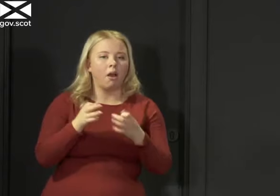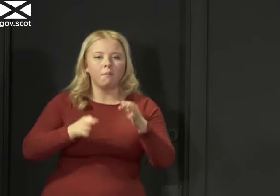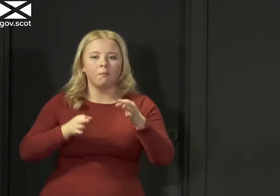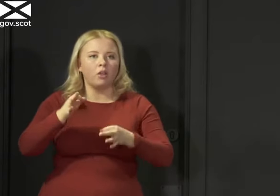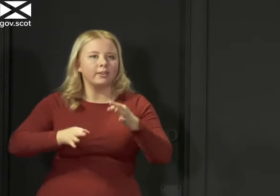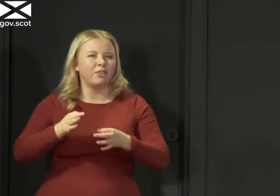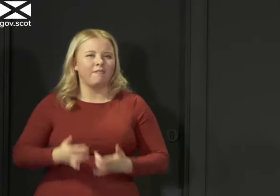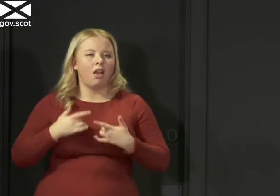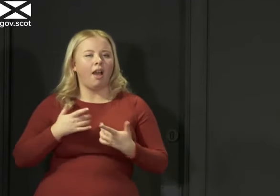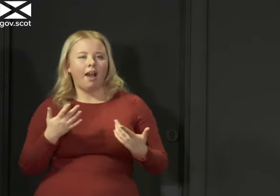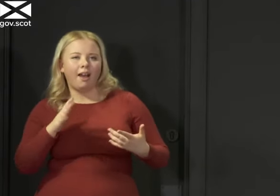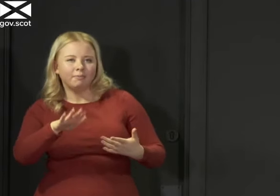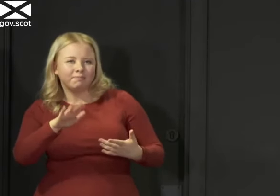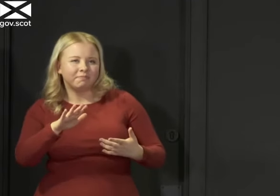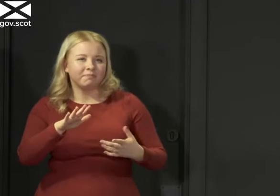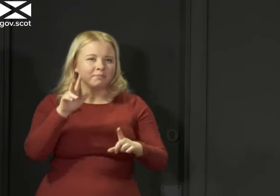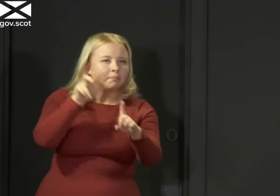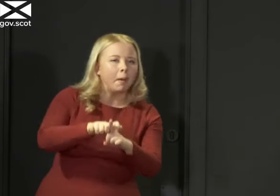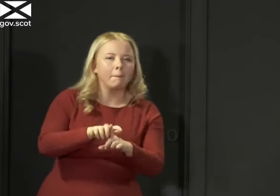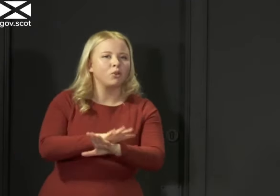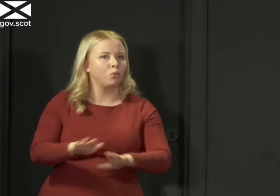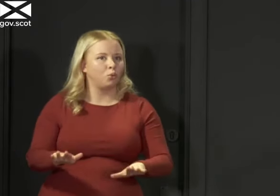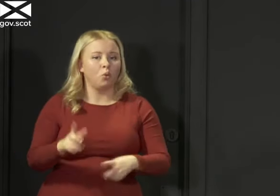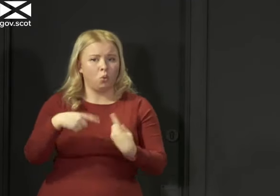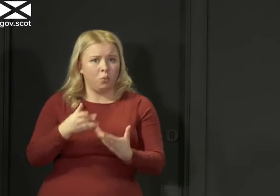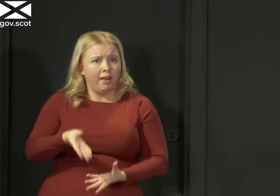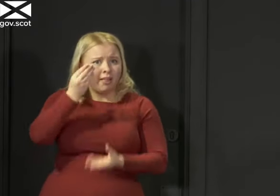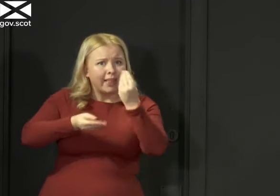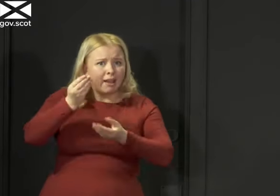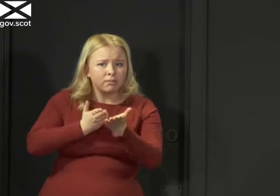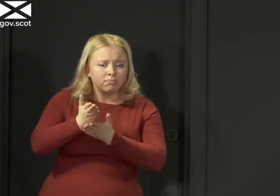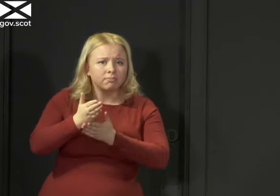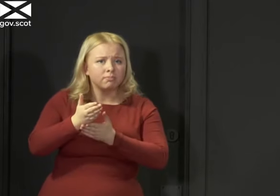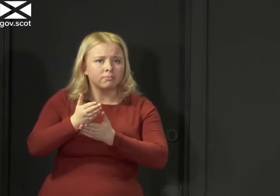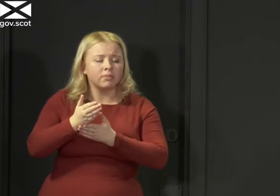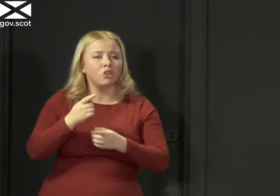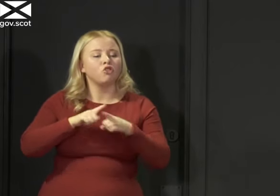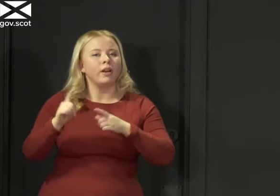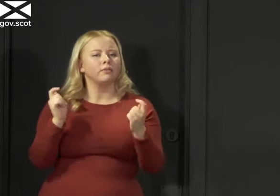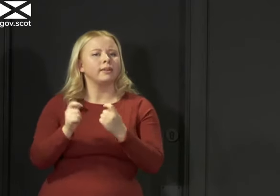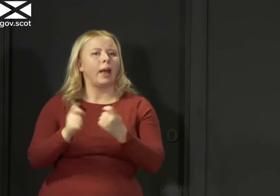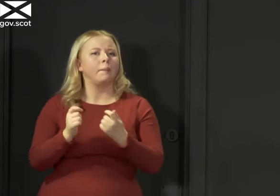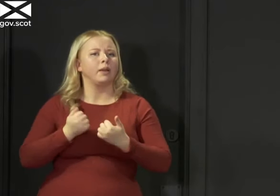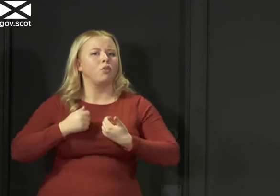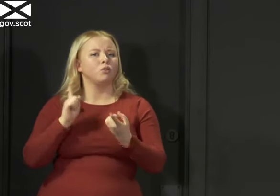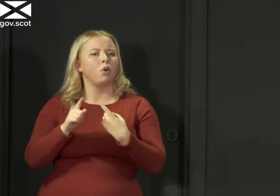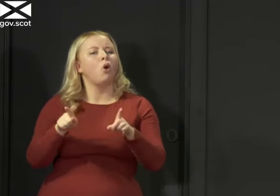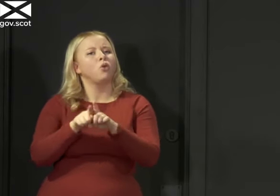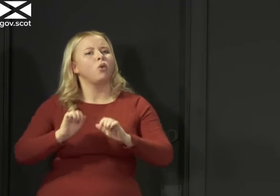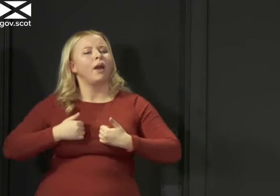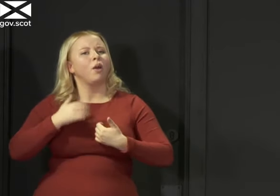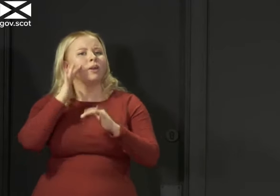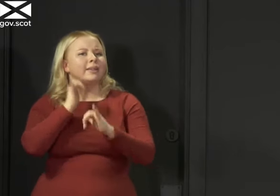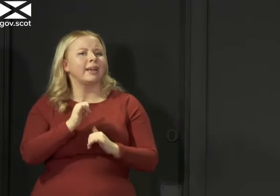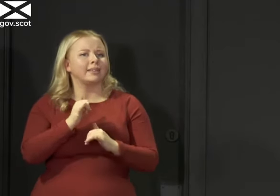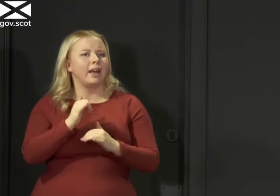that this is some kind of game of gotcha, we're all learning as we go and we're trying to adapt our responses as we go. And on testing, we're building up our